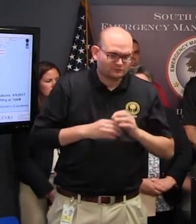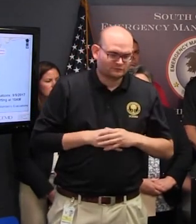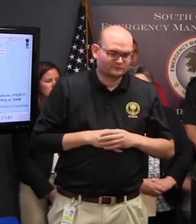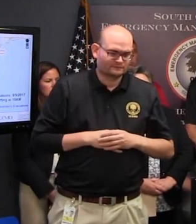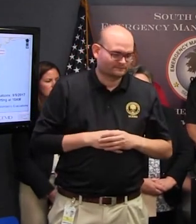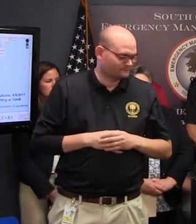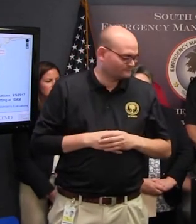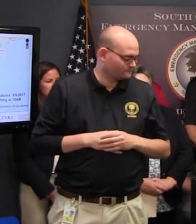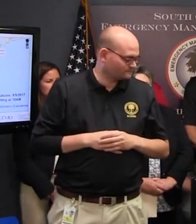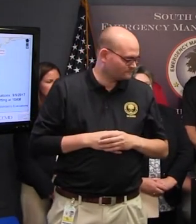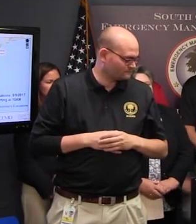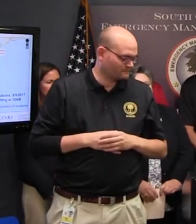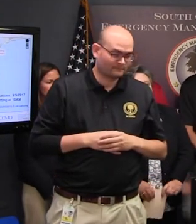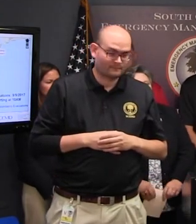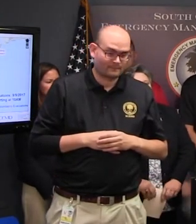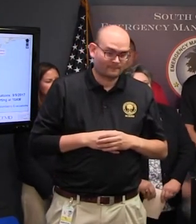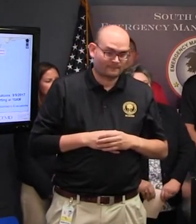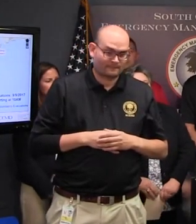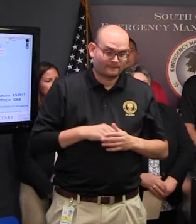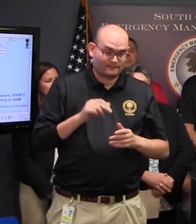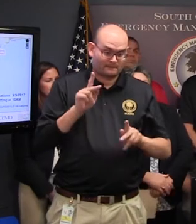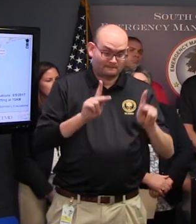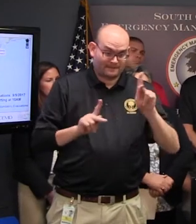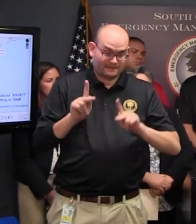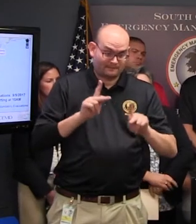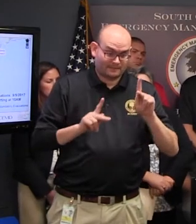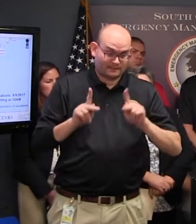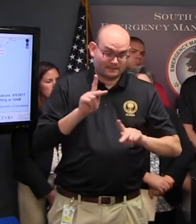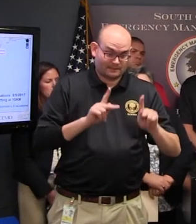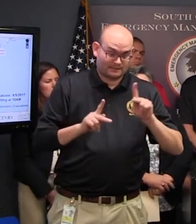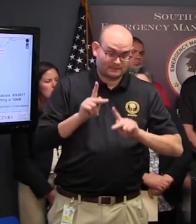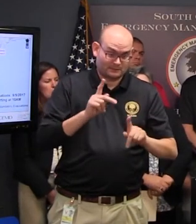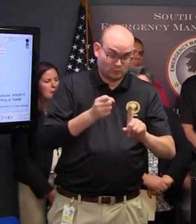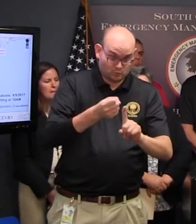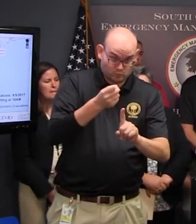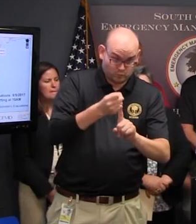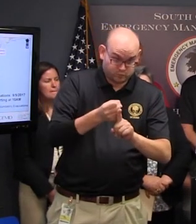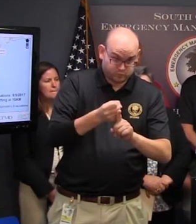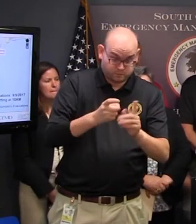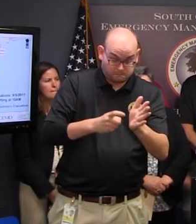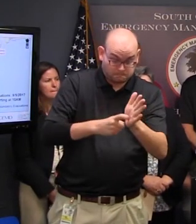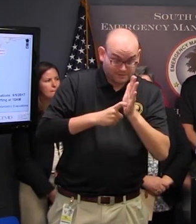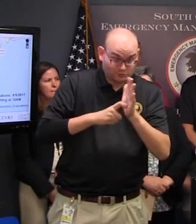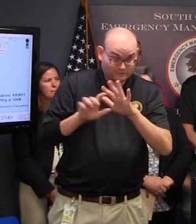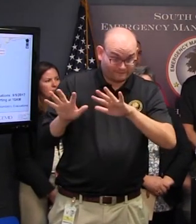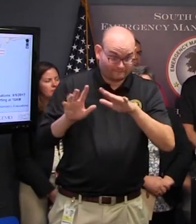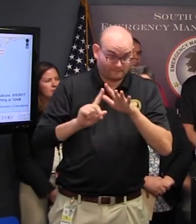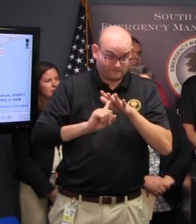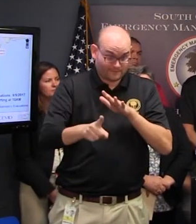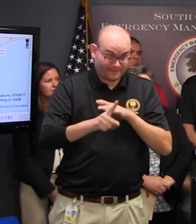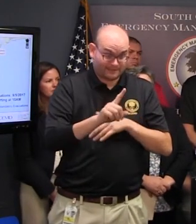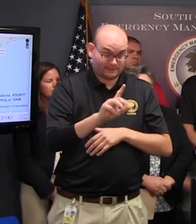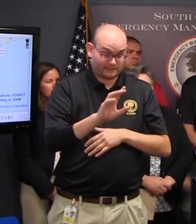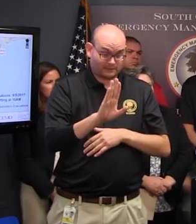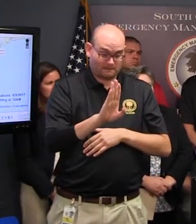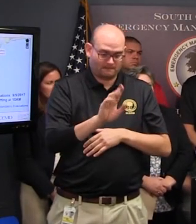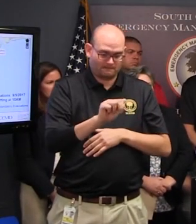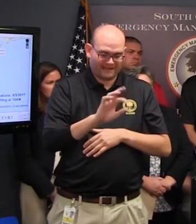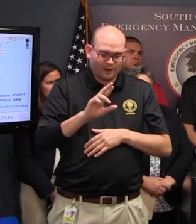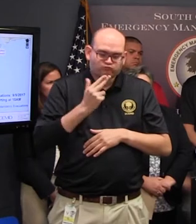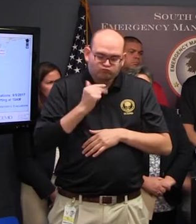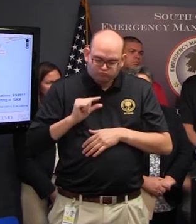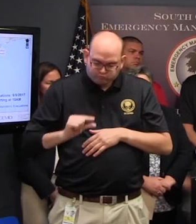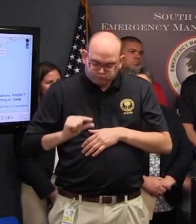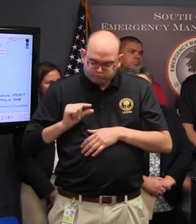affected number of people affected by the evacuation in the barrier islands or as follows.